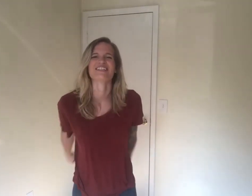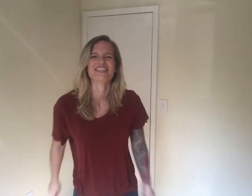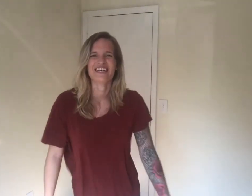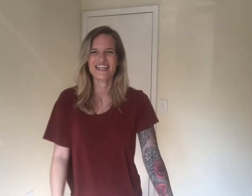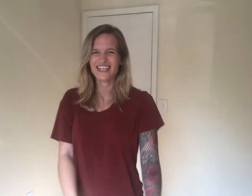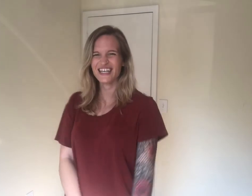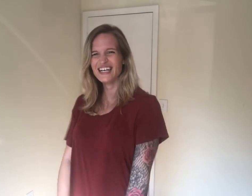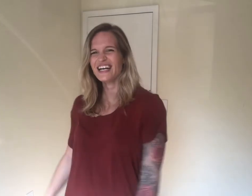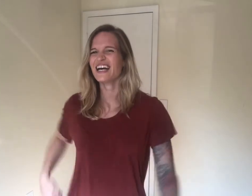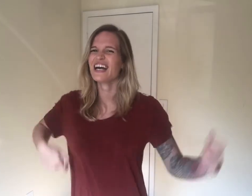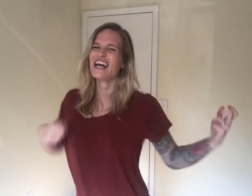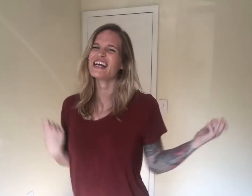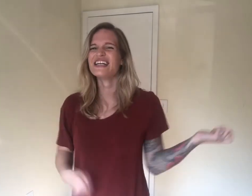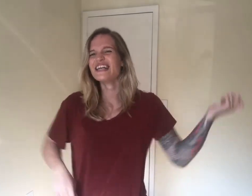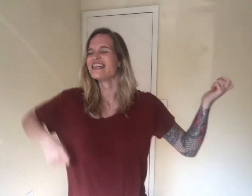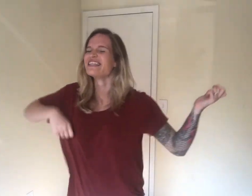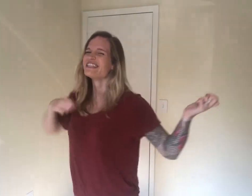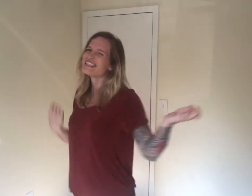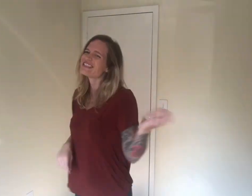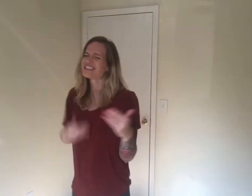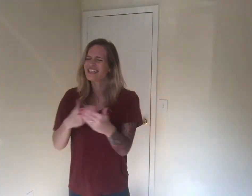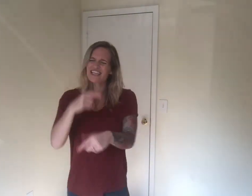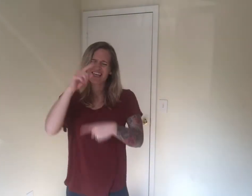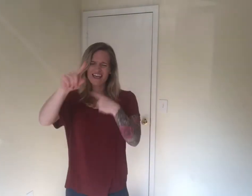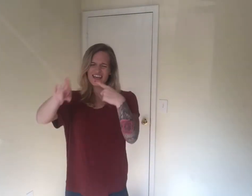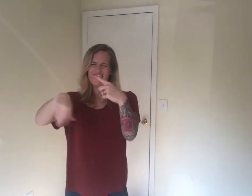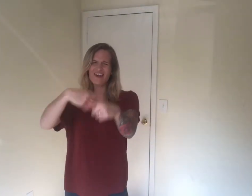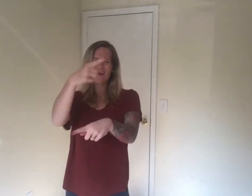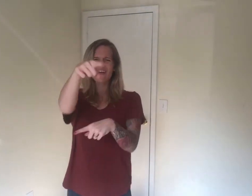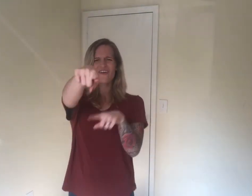to the end